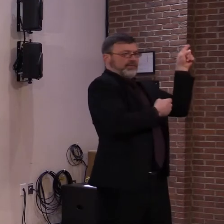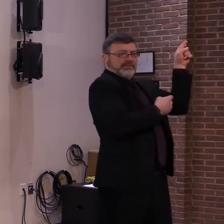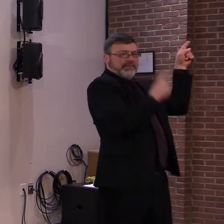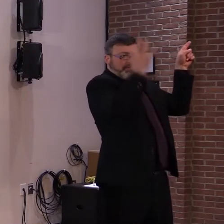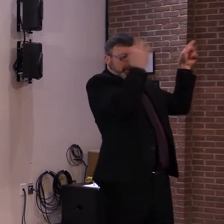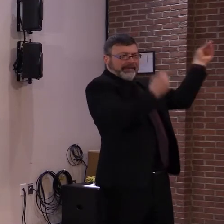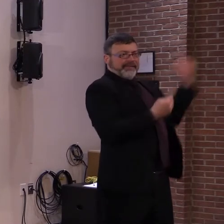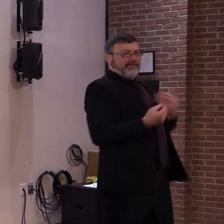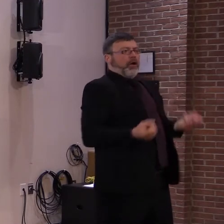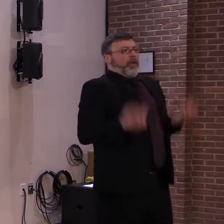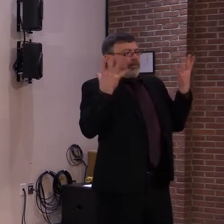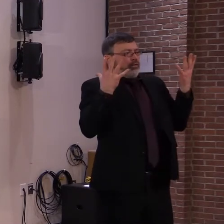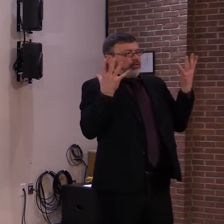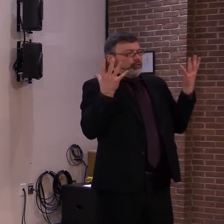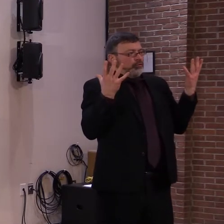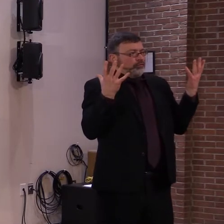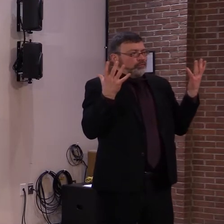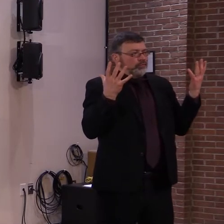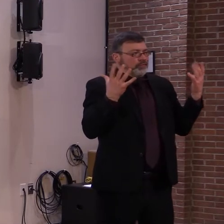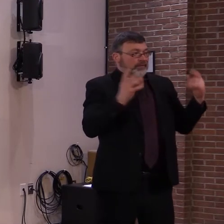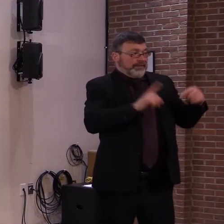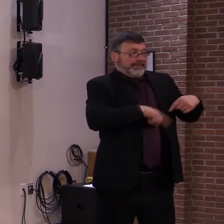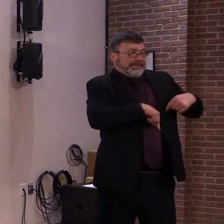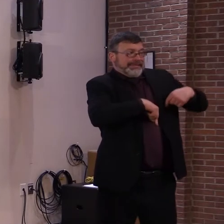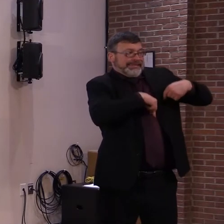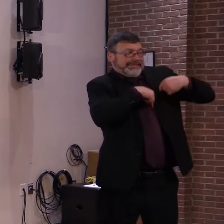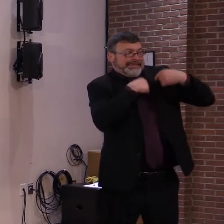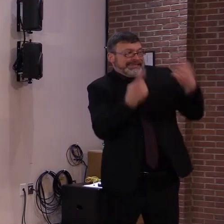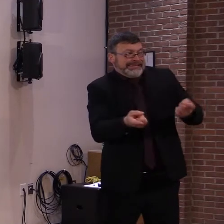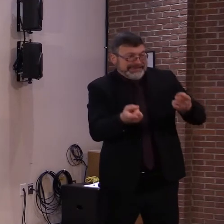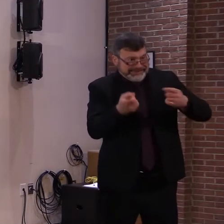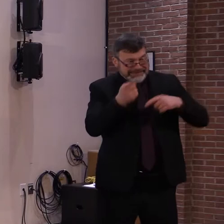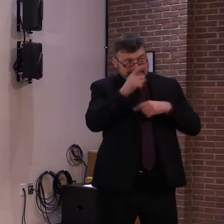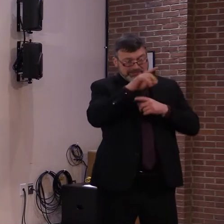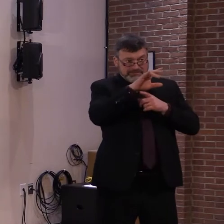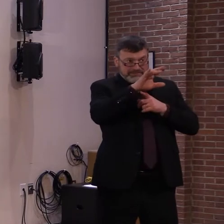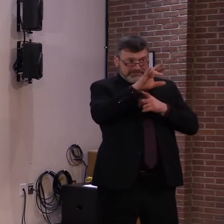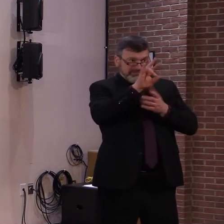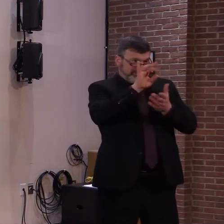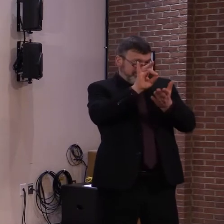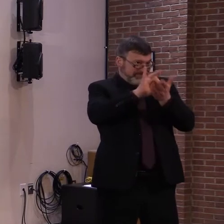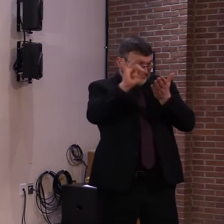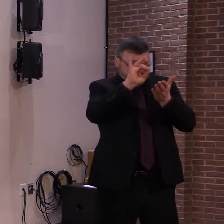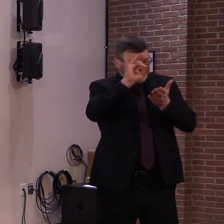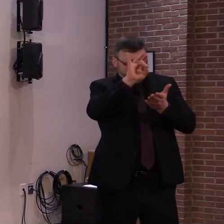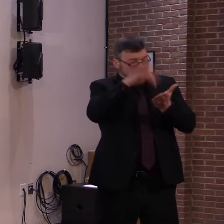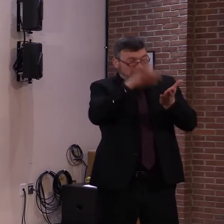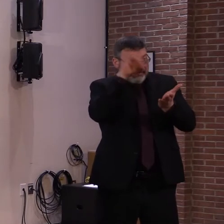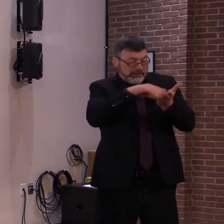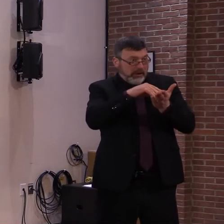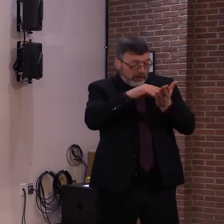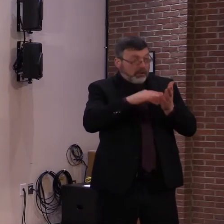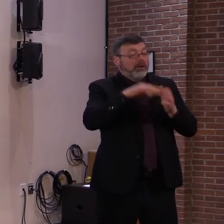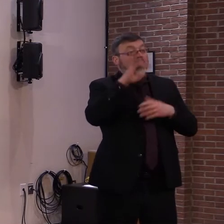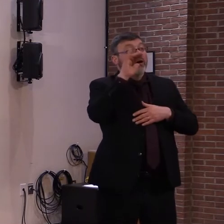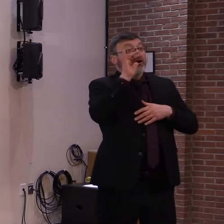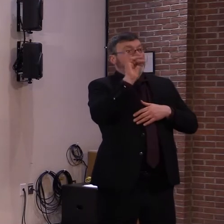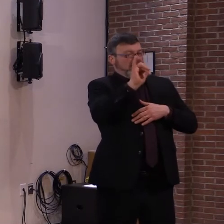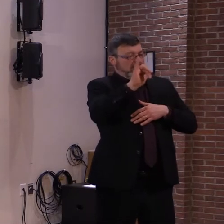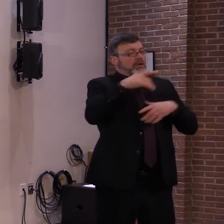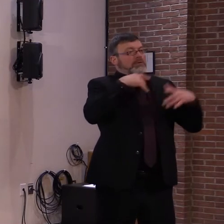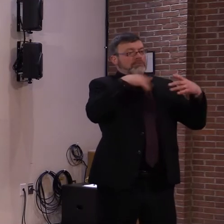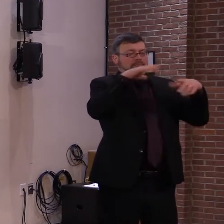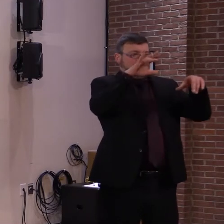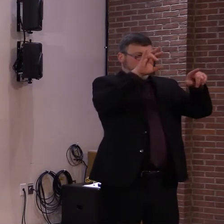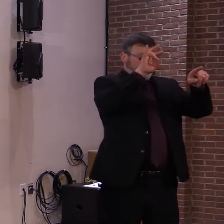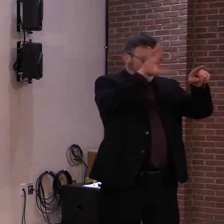in the beginning, by the end of the winter. I know this is a lot to cover. Believe me, I know it